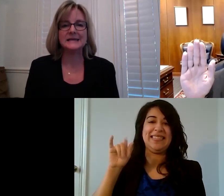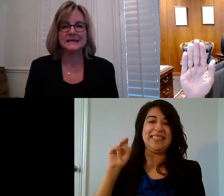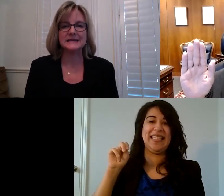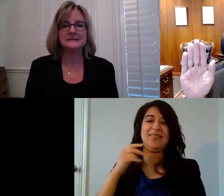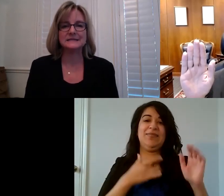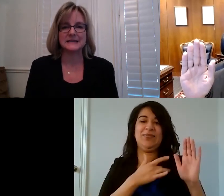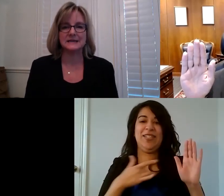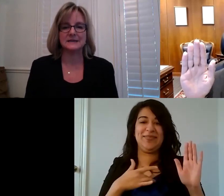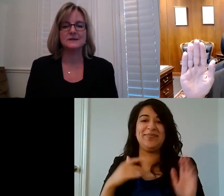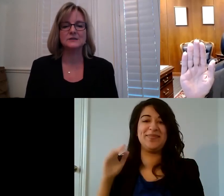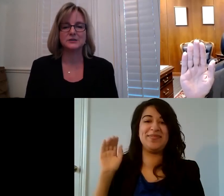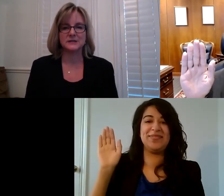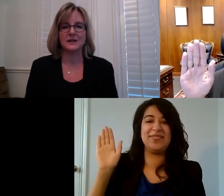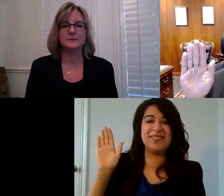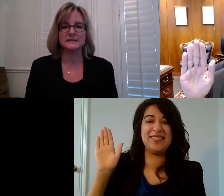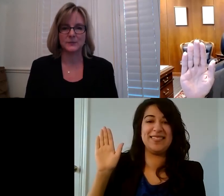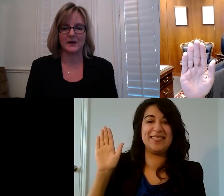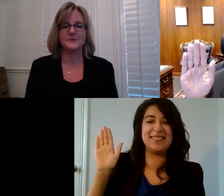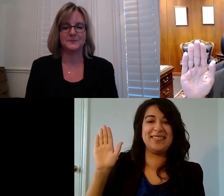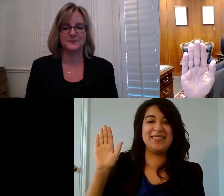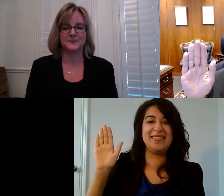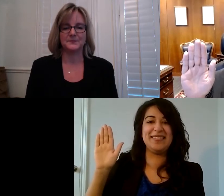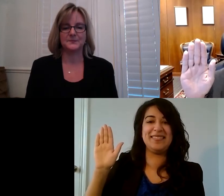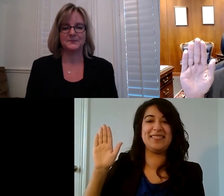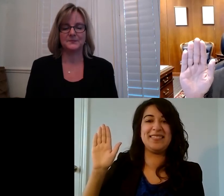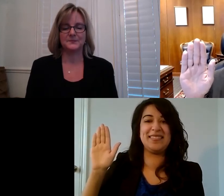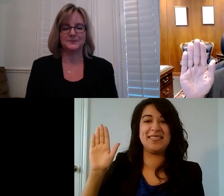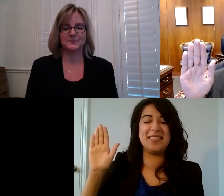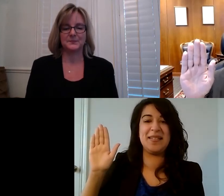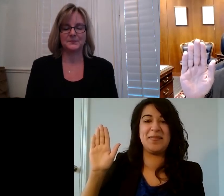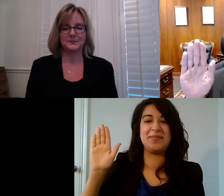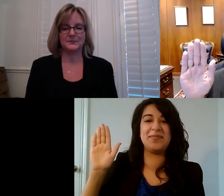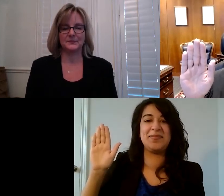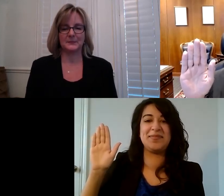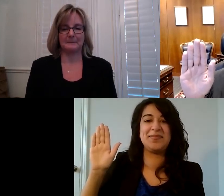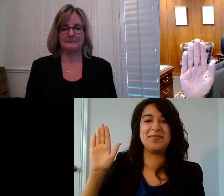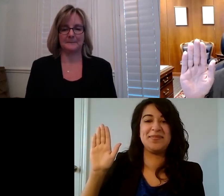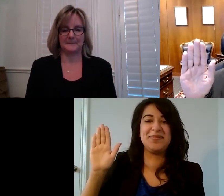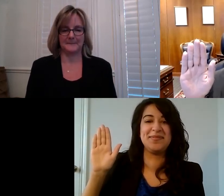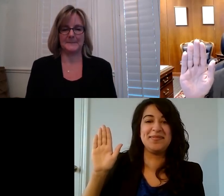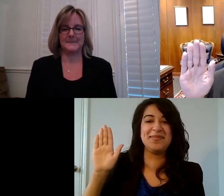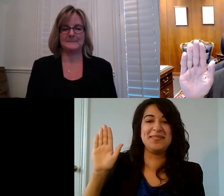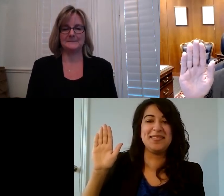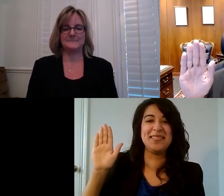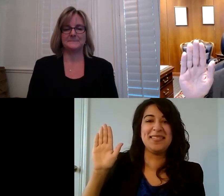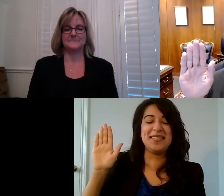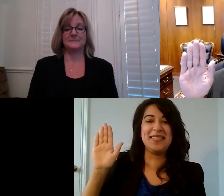need a din do solemnly swear that I will support the Constitution